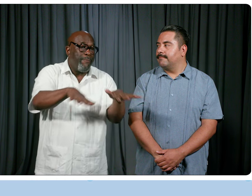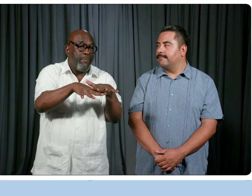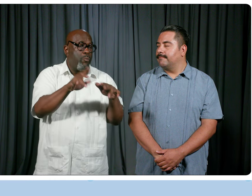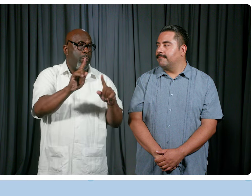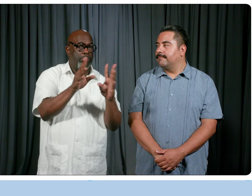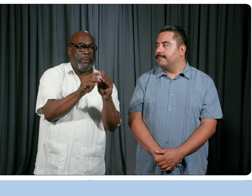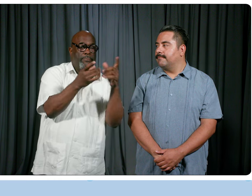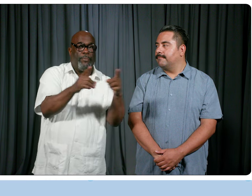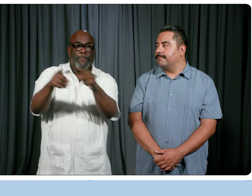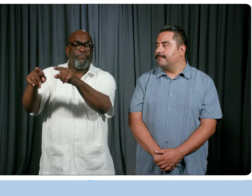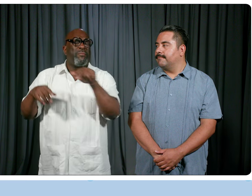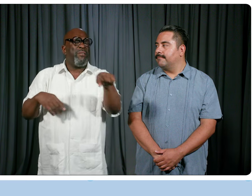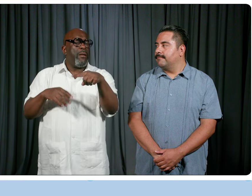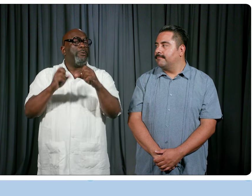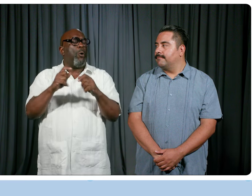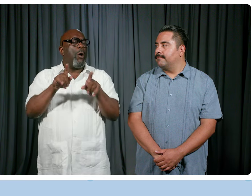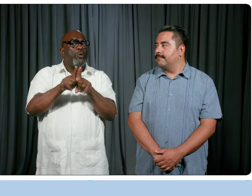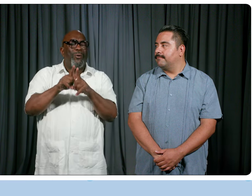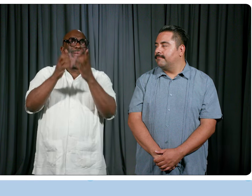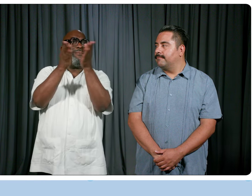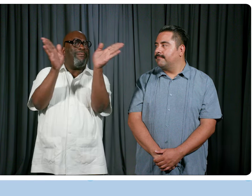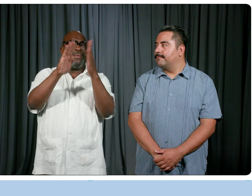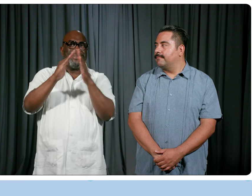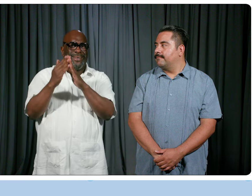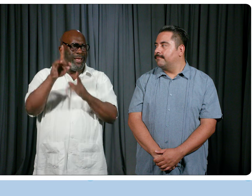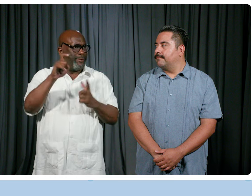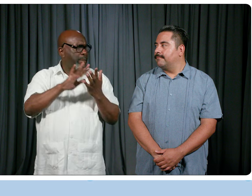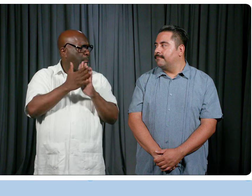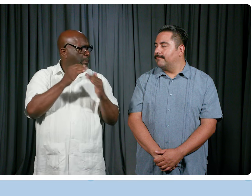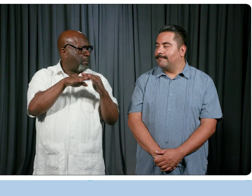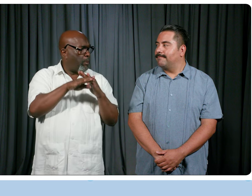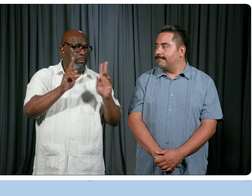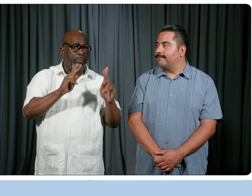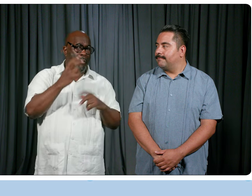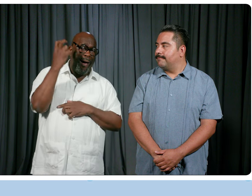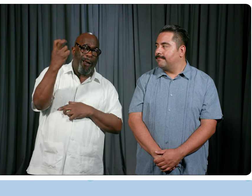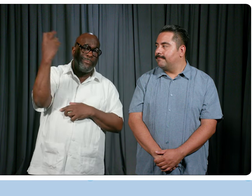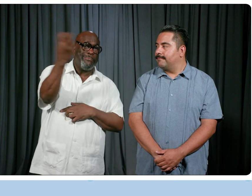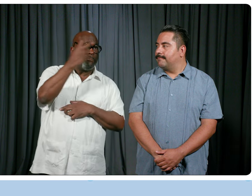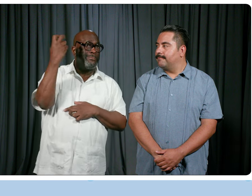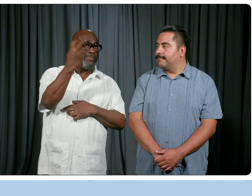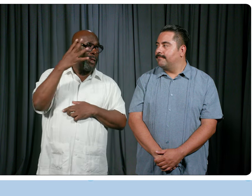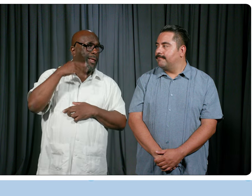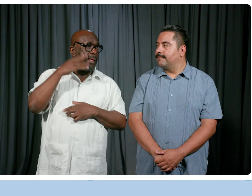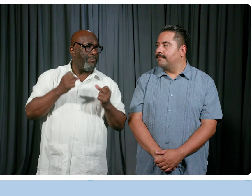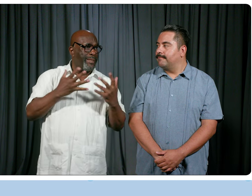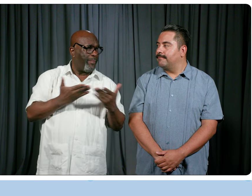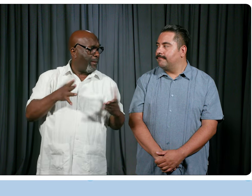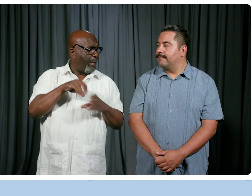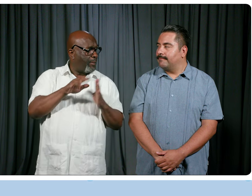you've got the other things that happen outside of that, which is just the city itself being accessible. People are going to be out and about in the city. So we're also concerned about,